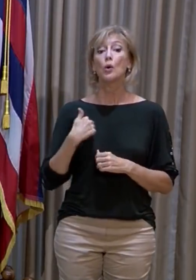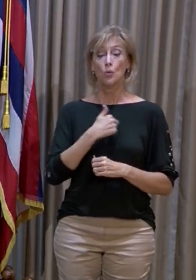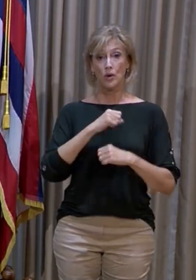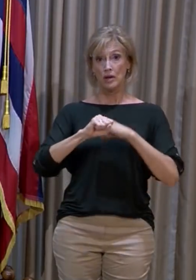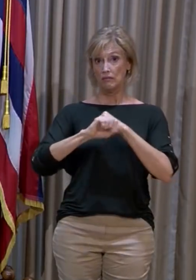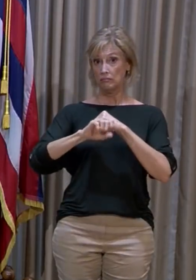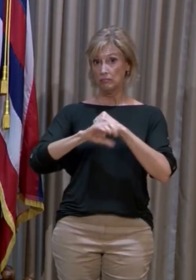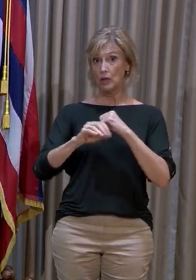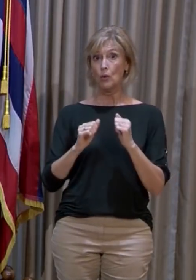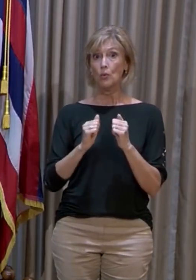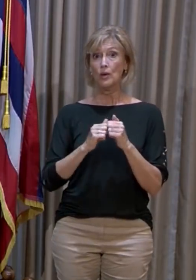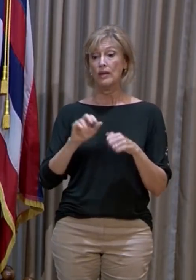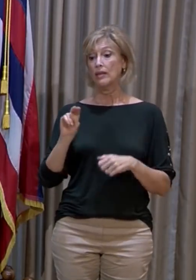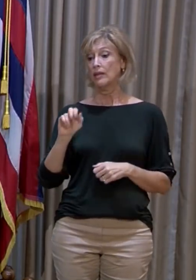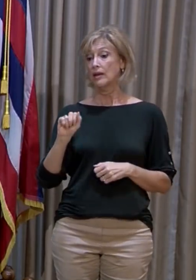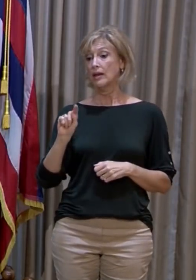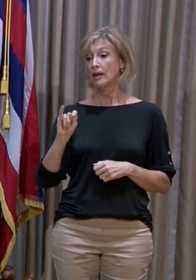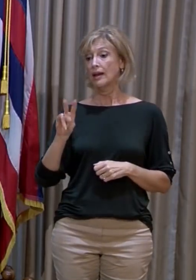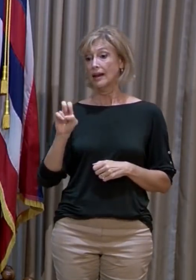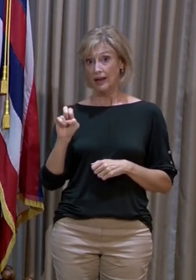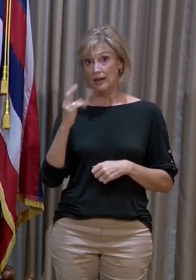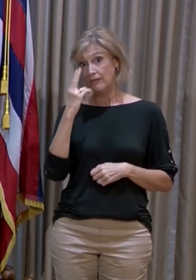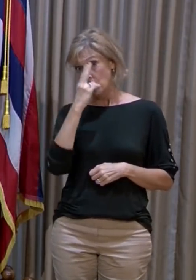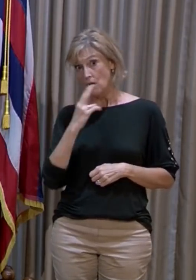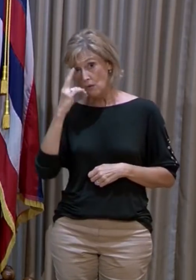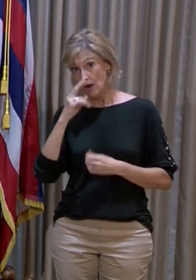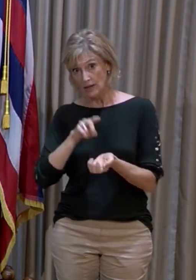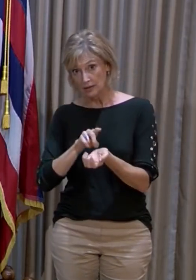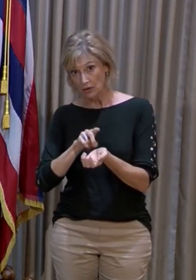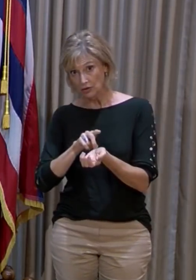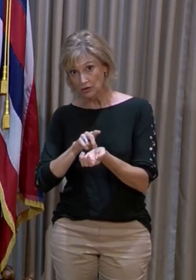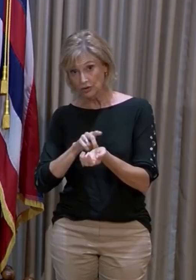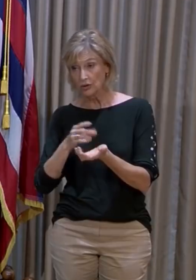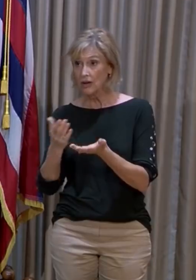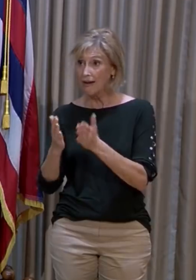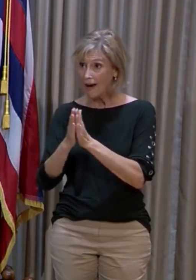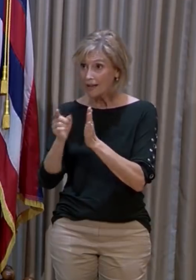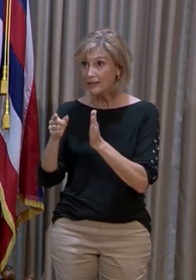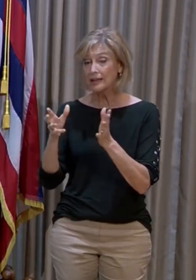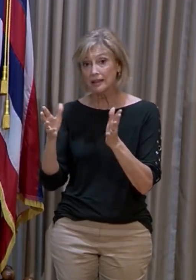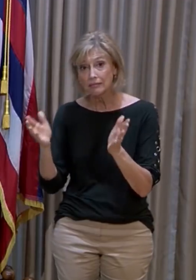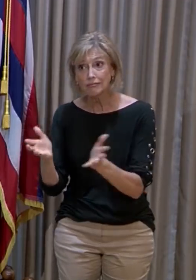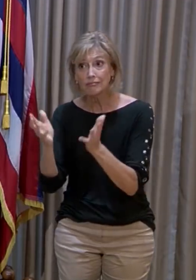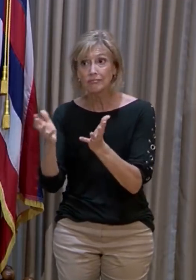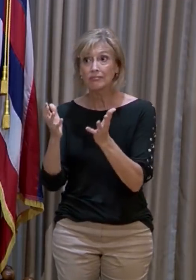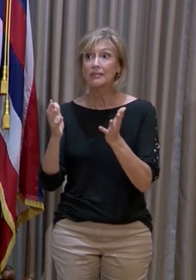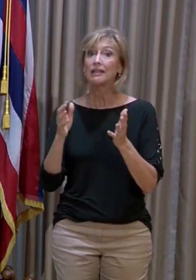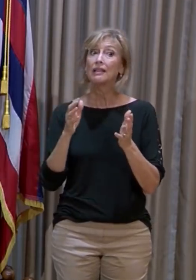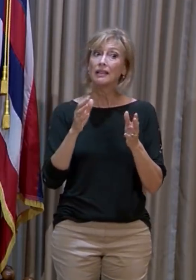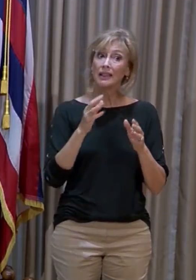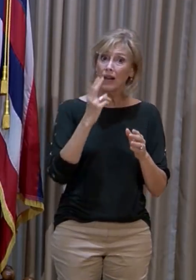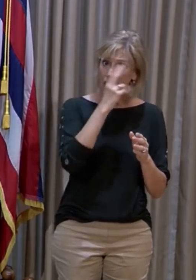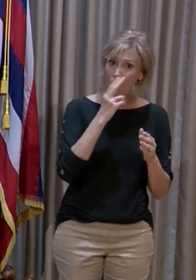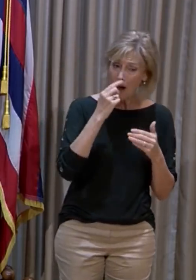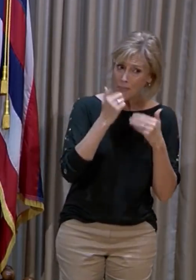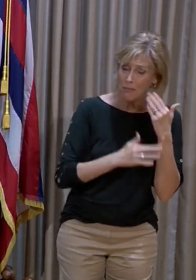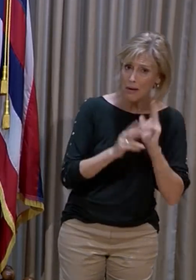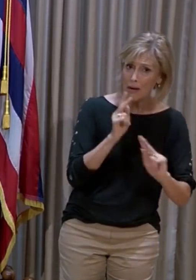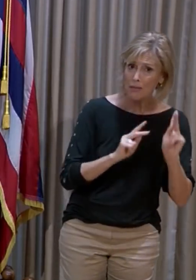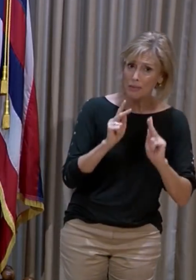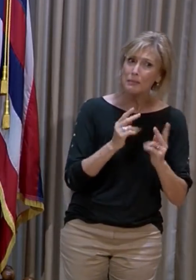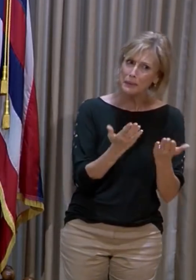with Native Hawaiian doctors asking and encouraging Native Hawaiians to get vaccinated,